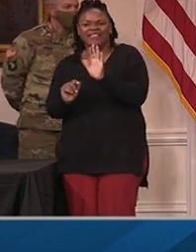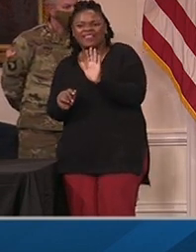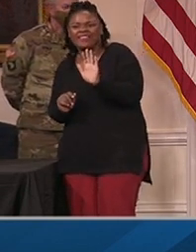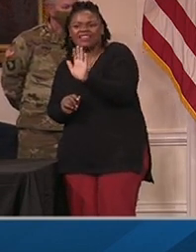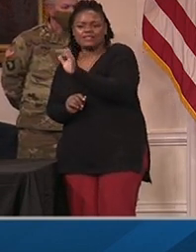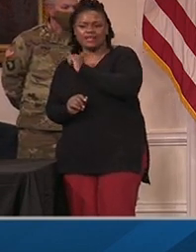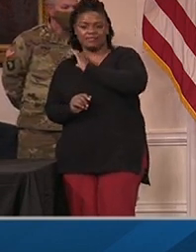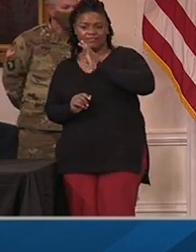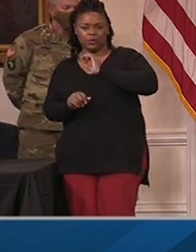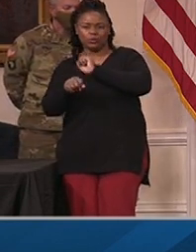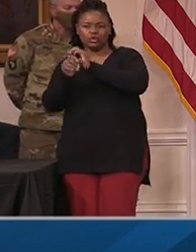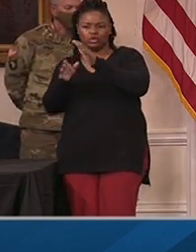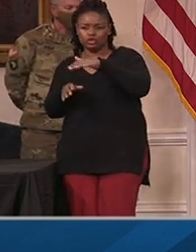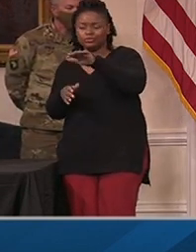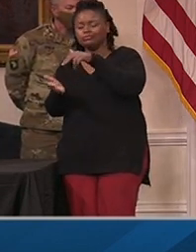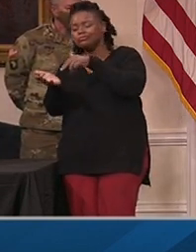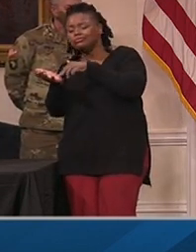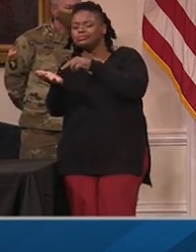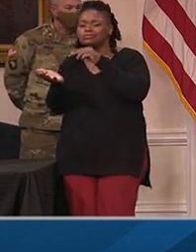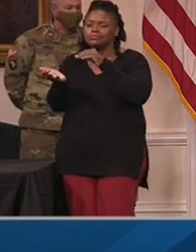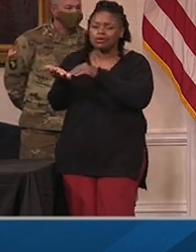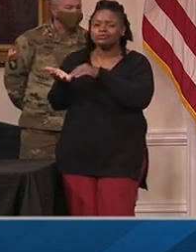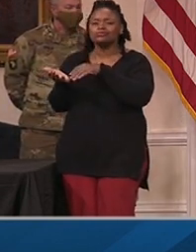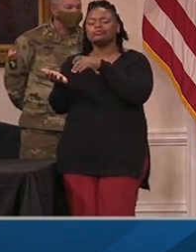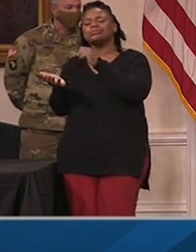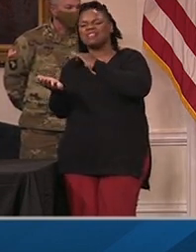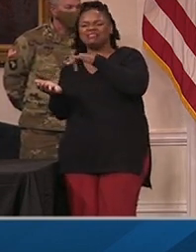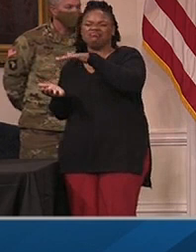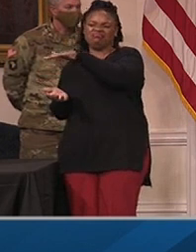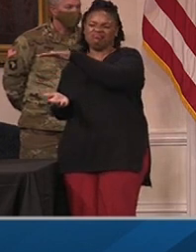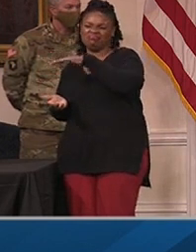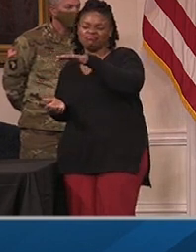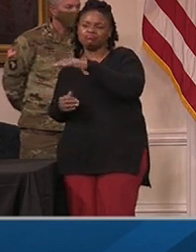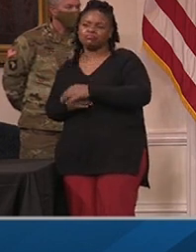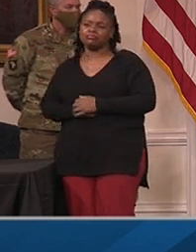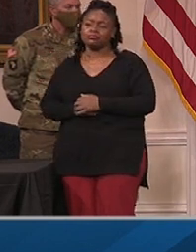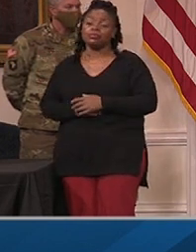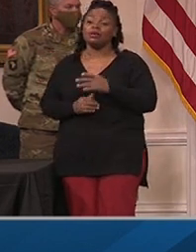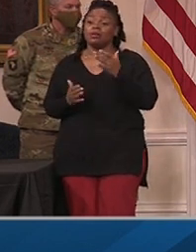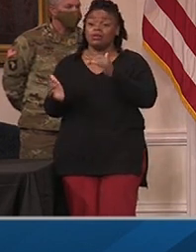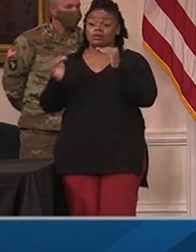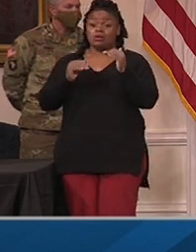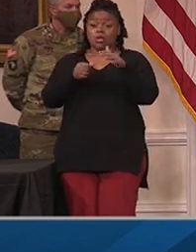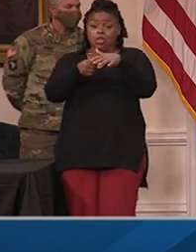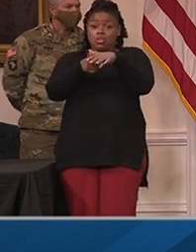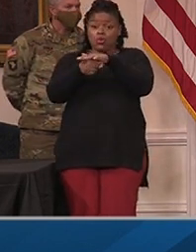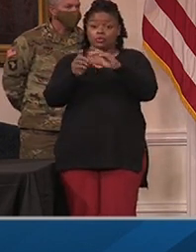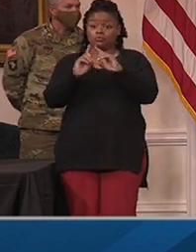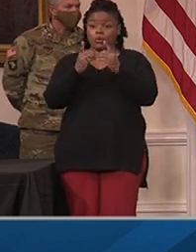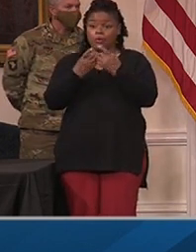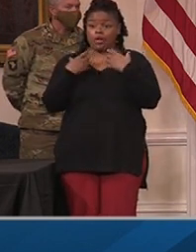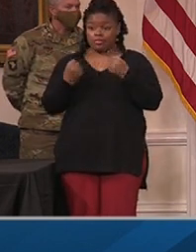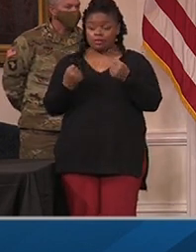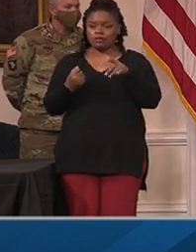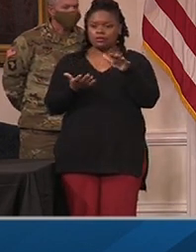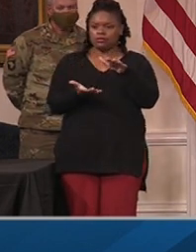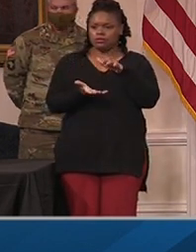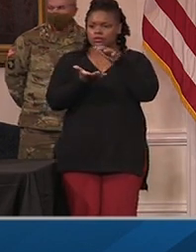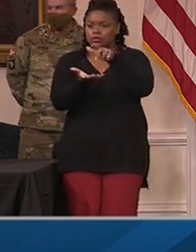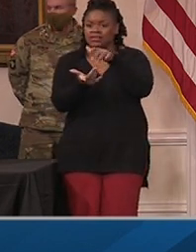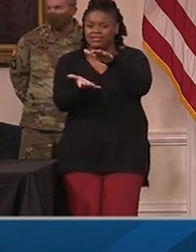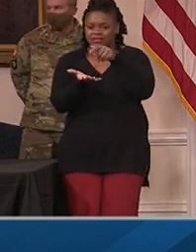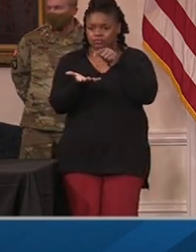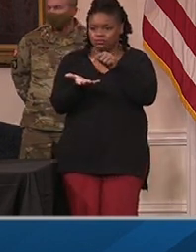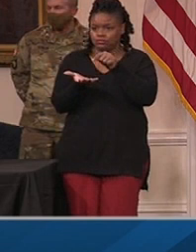health care workers in those hospitals. And our 24 county health departments are receiving their doses directly for